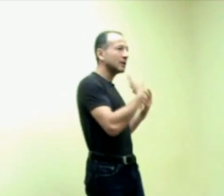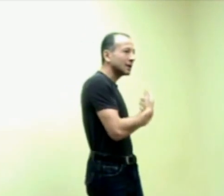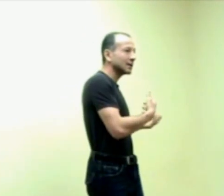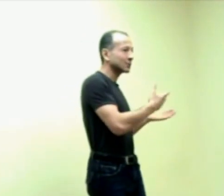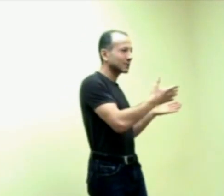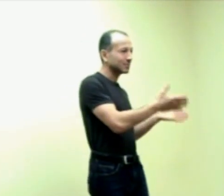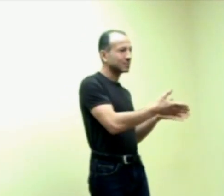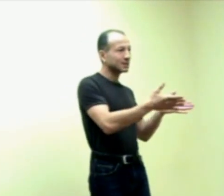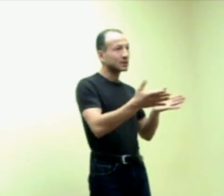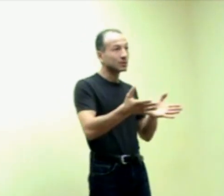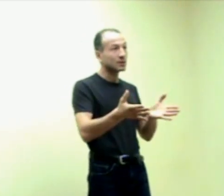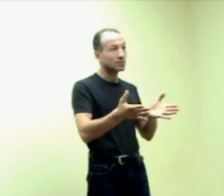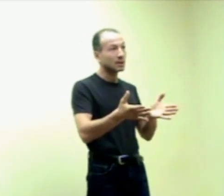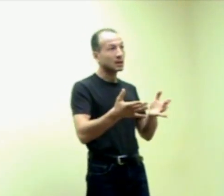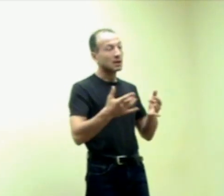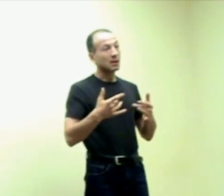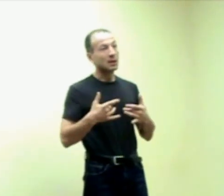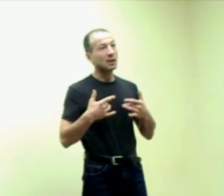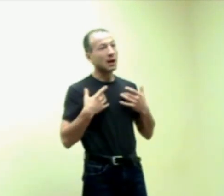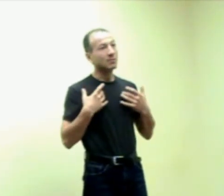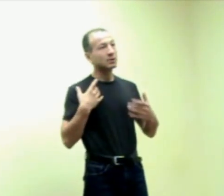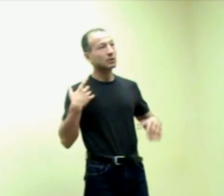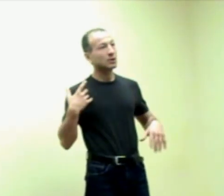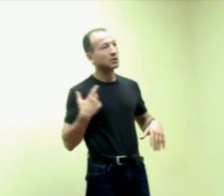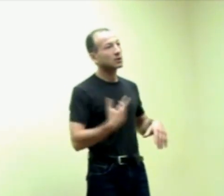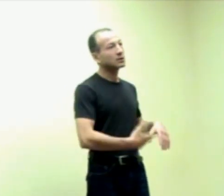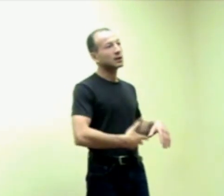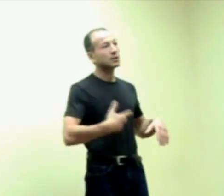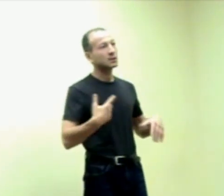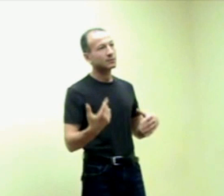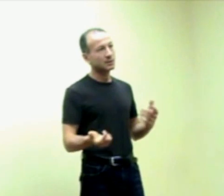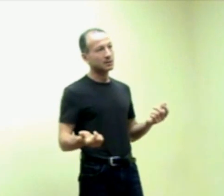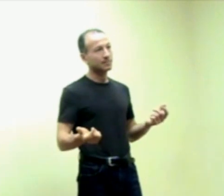belly, that's what kids are doing, right? Then I'm stimulating the whole digestive system.